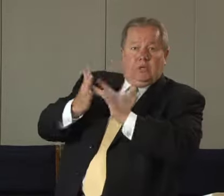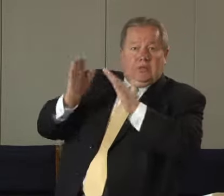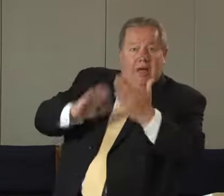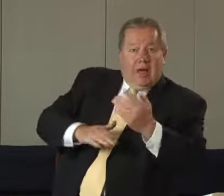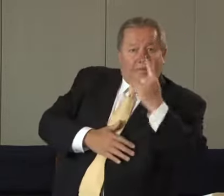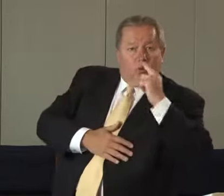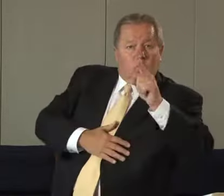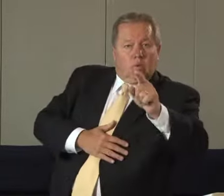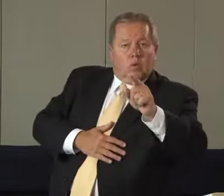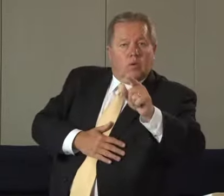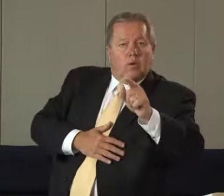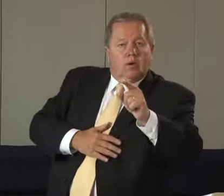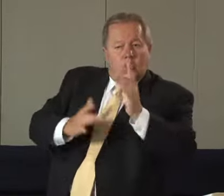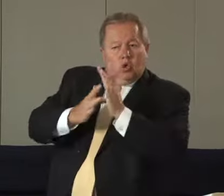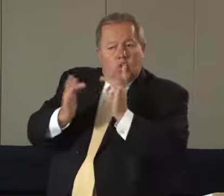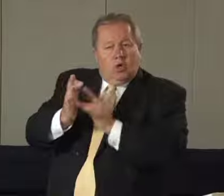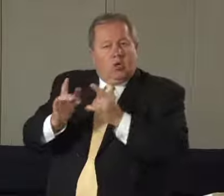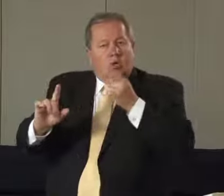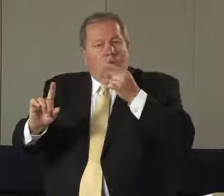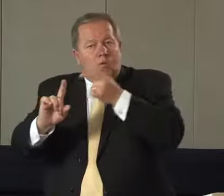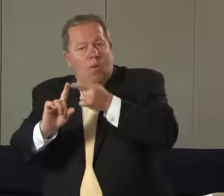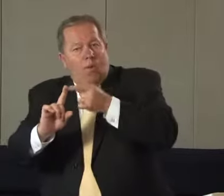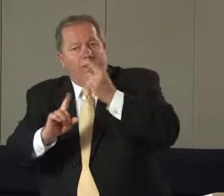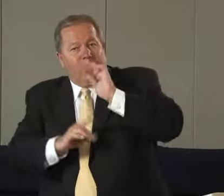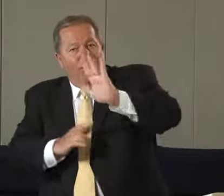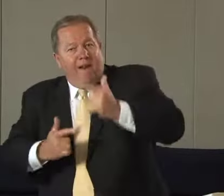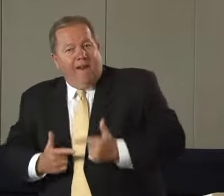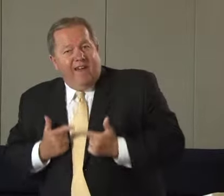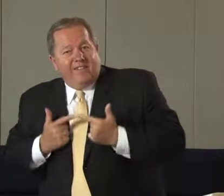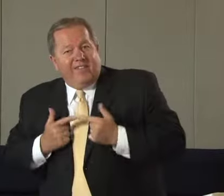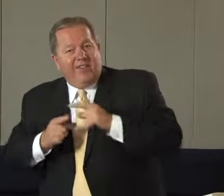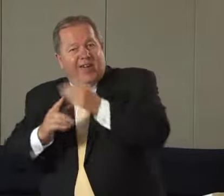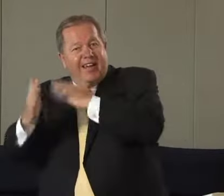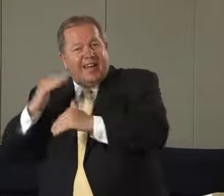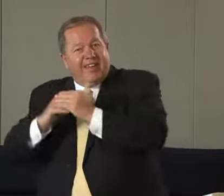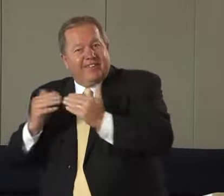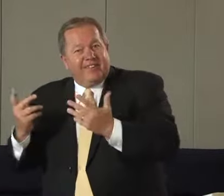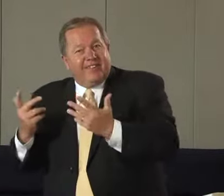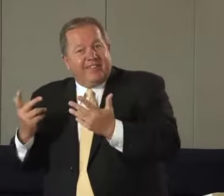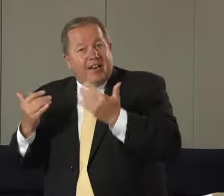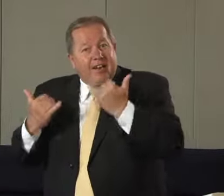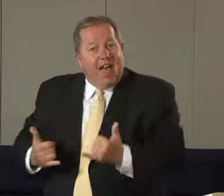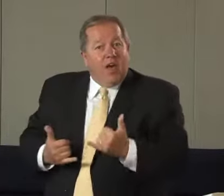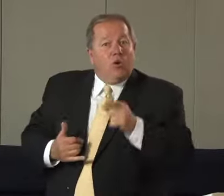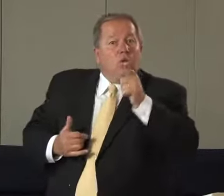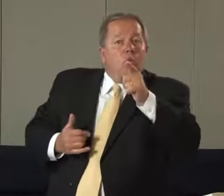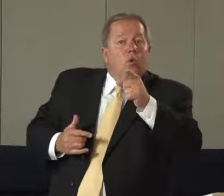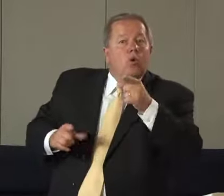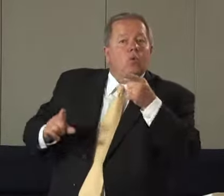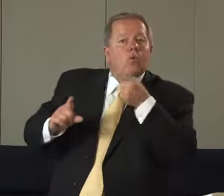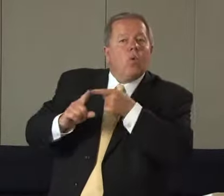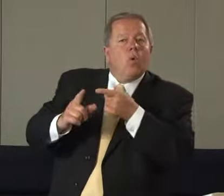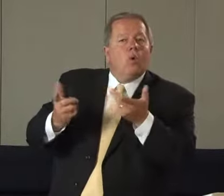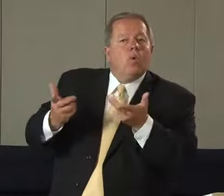Jesus left that heaven to come and die for you and now our goal is that of pursuing heaven